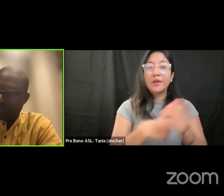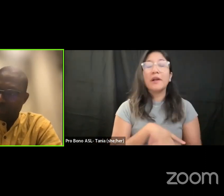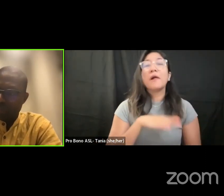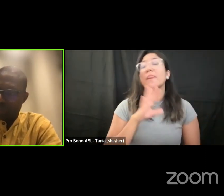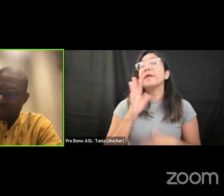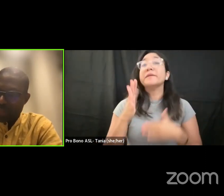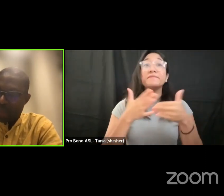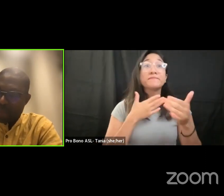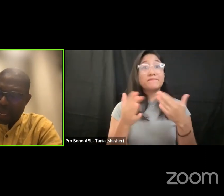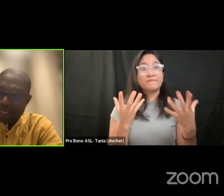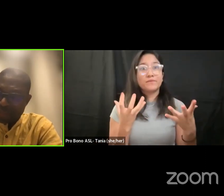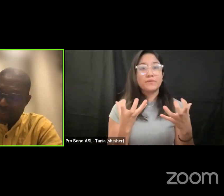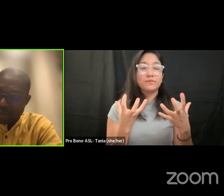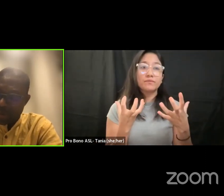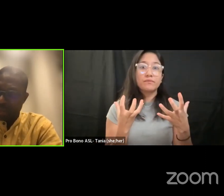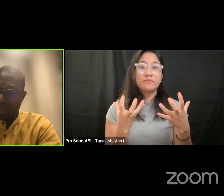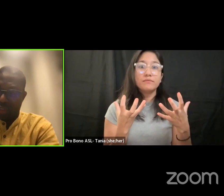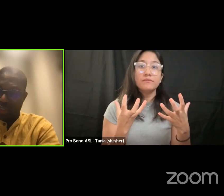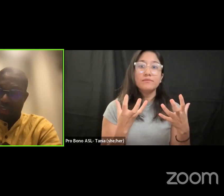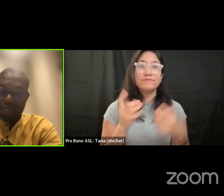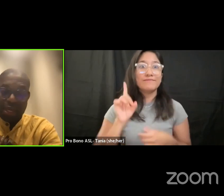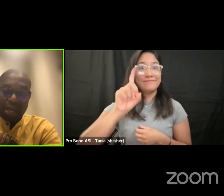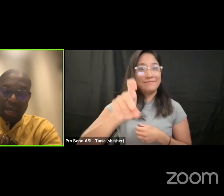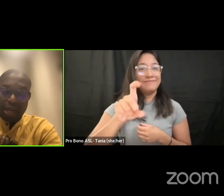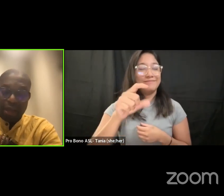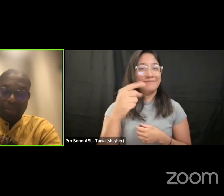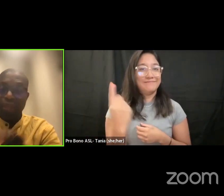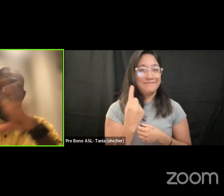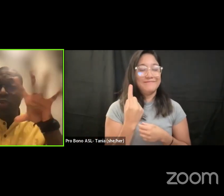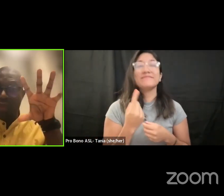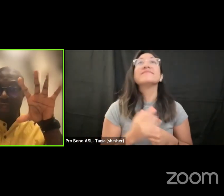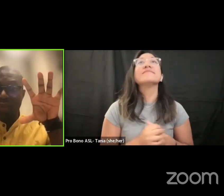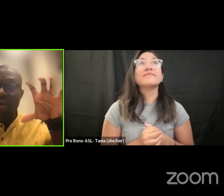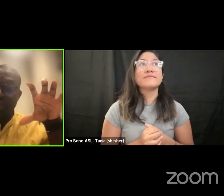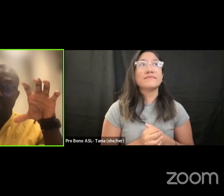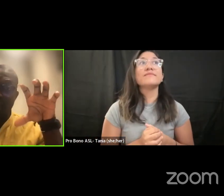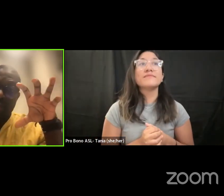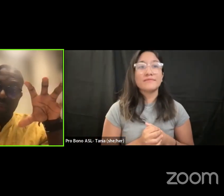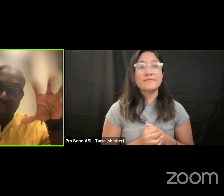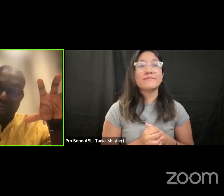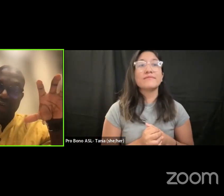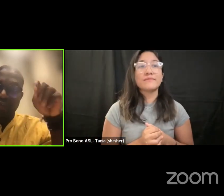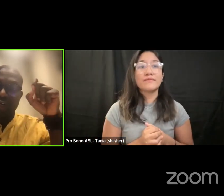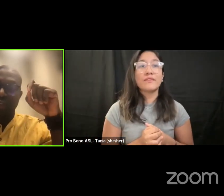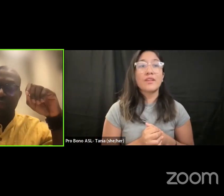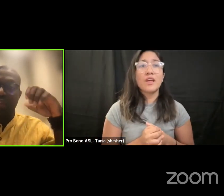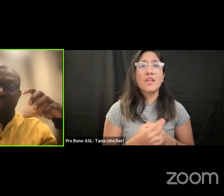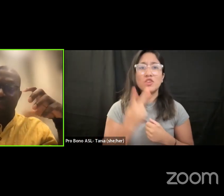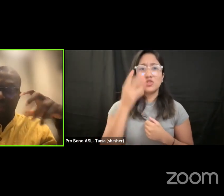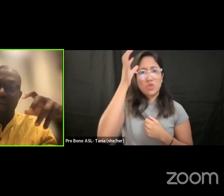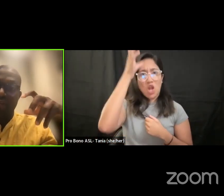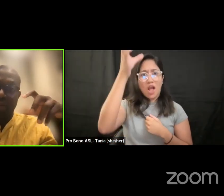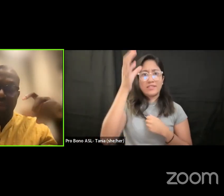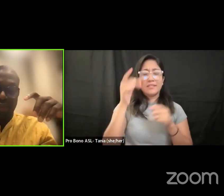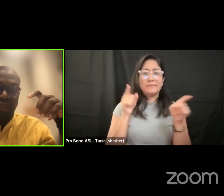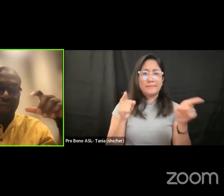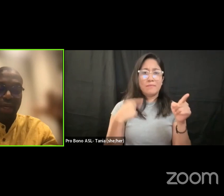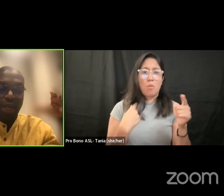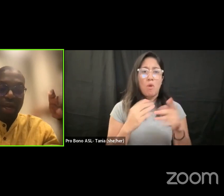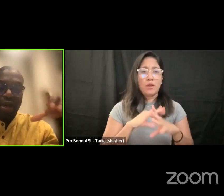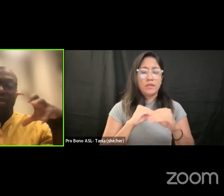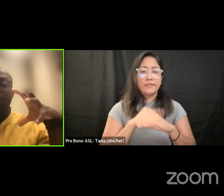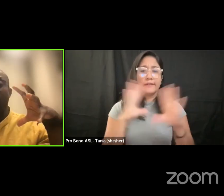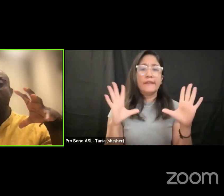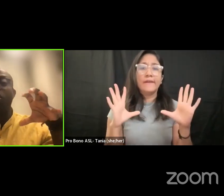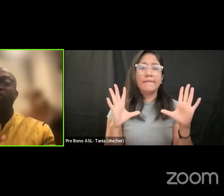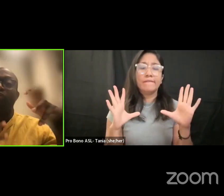um by asking the question um the two the two concept that i want us to clarify which i started from the onset